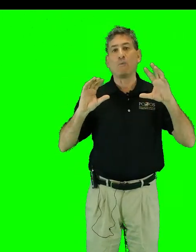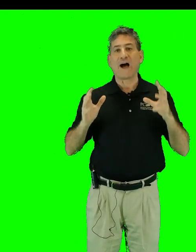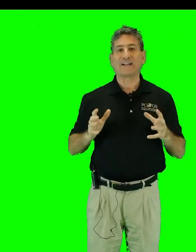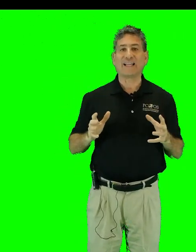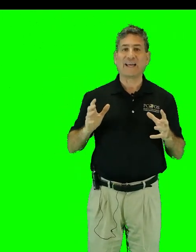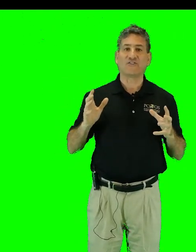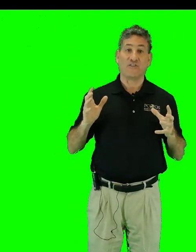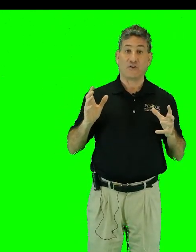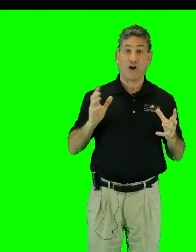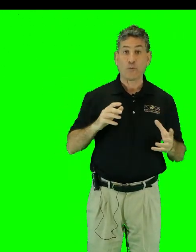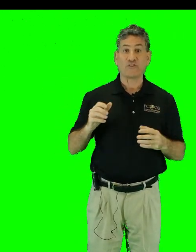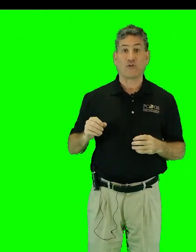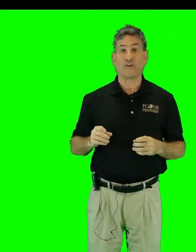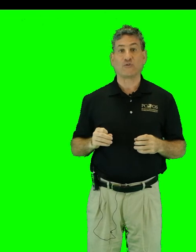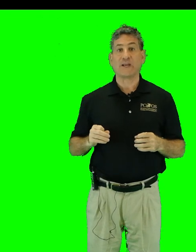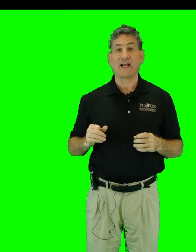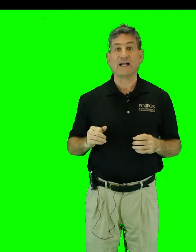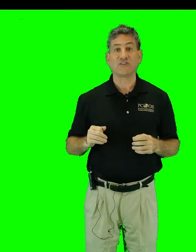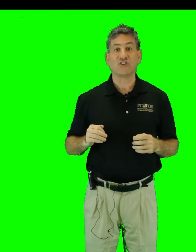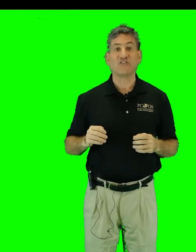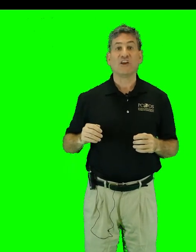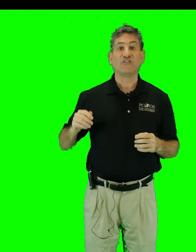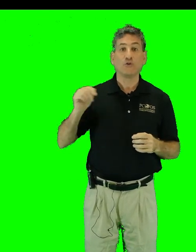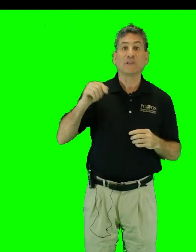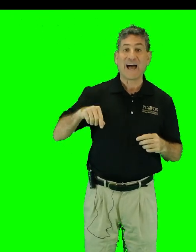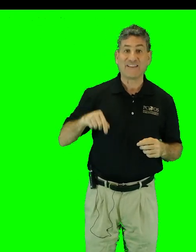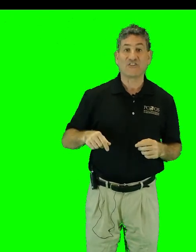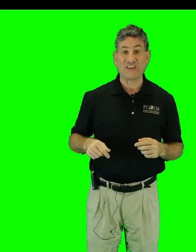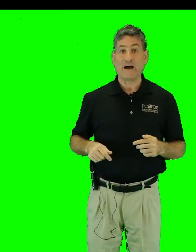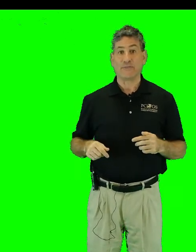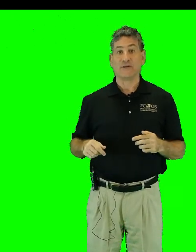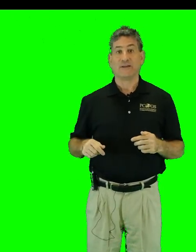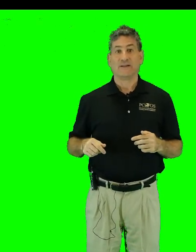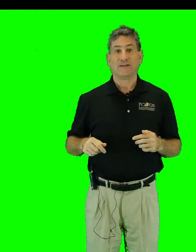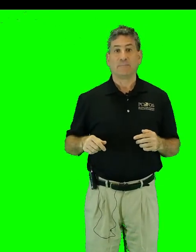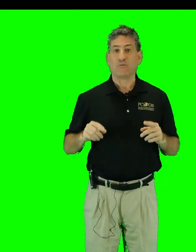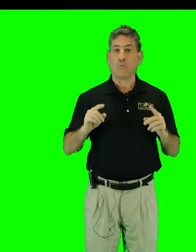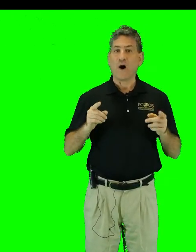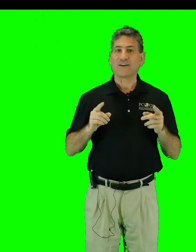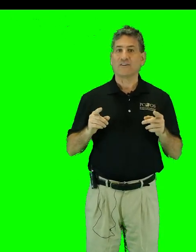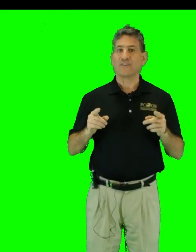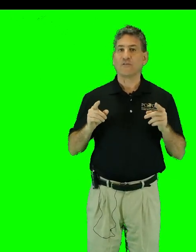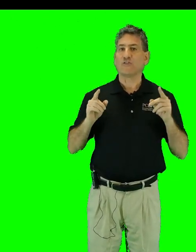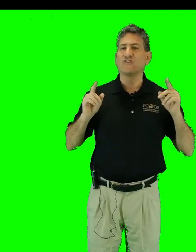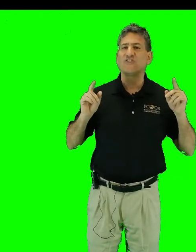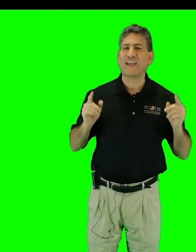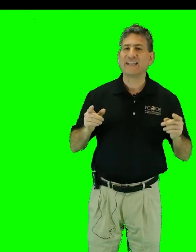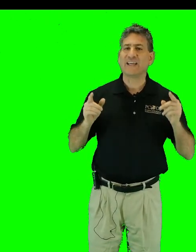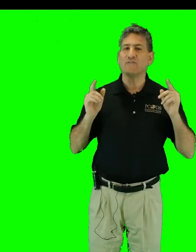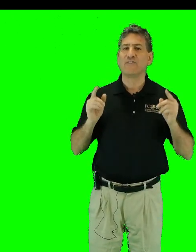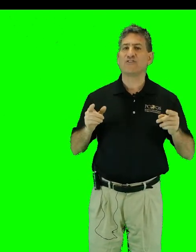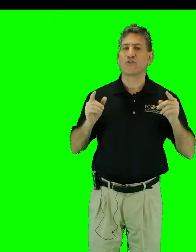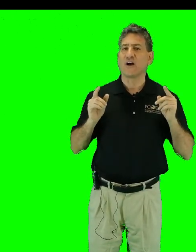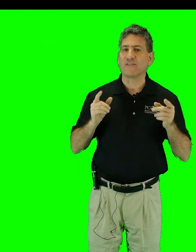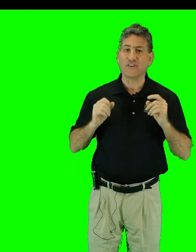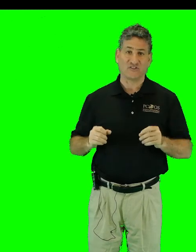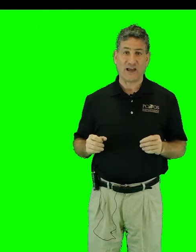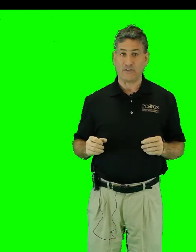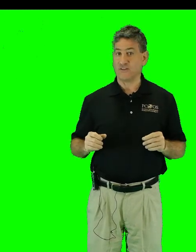wildlands and their carbon sequestering ecologies do lie in the South. But water is the most salient feature of the South, and